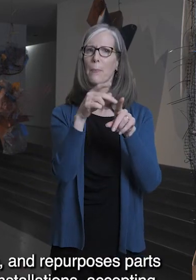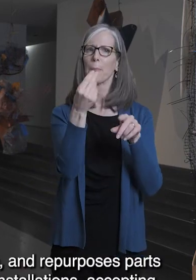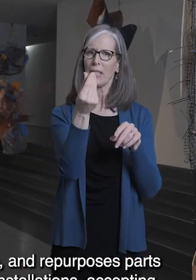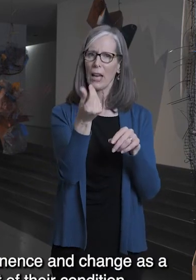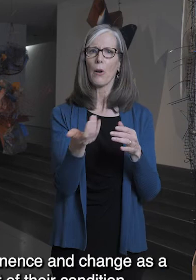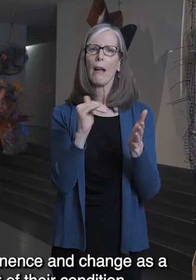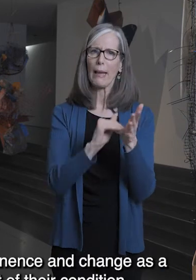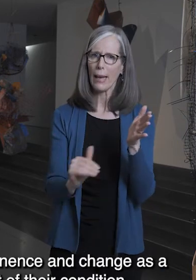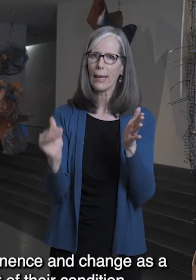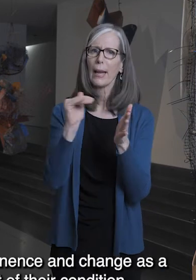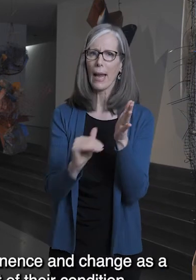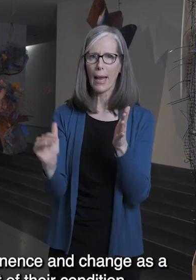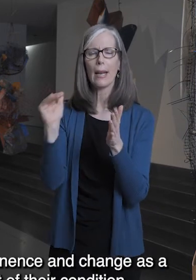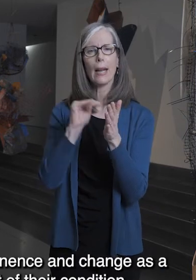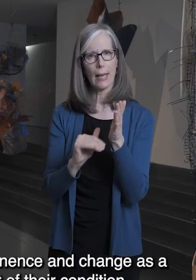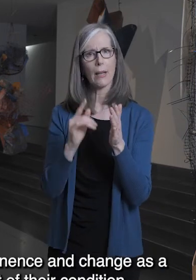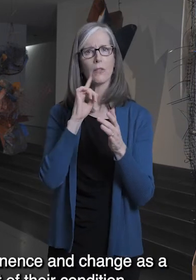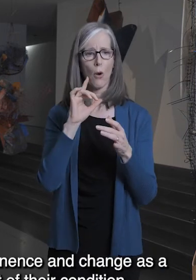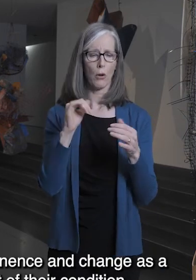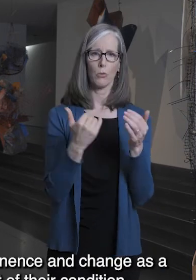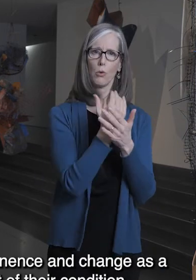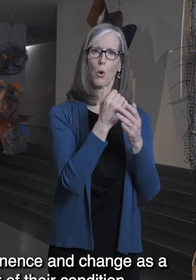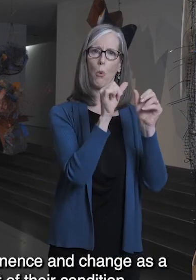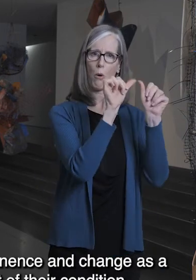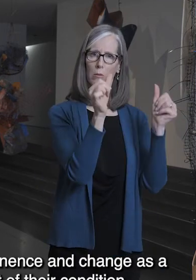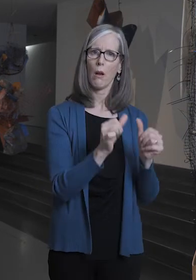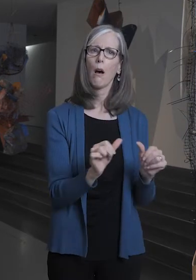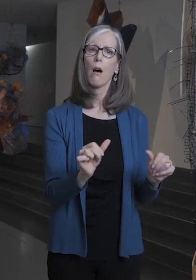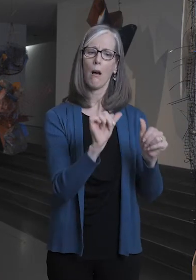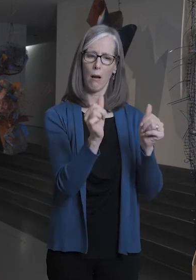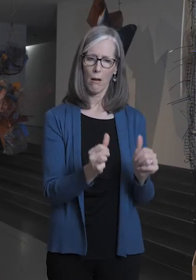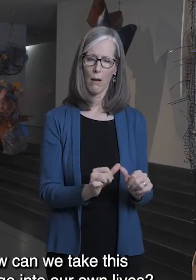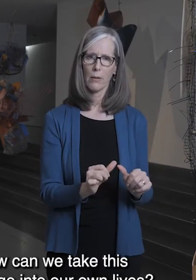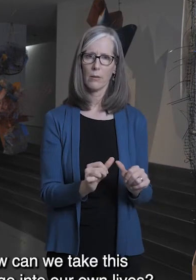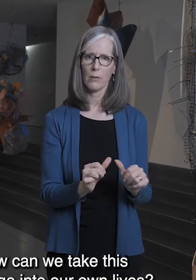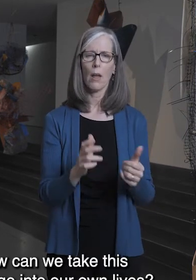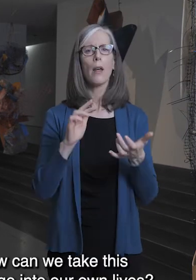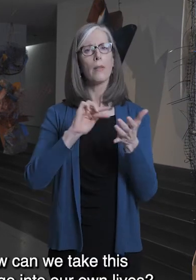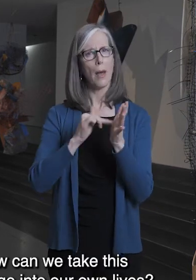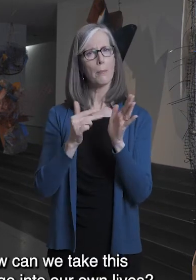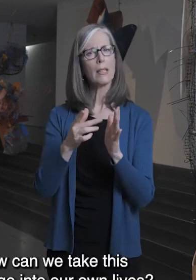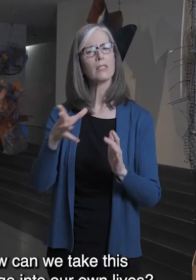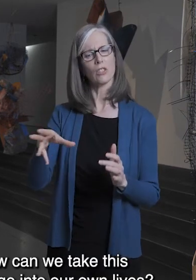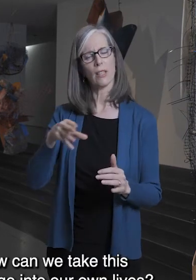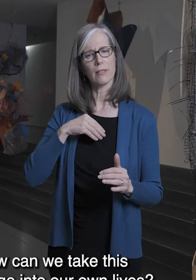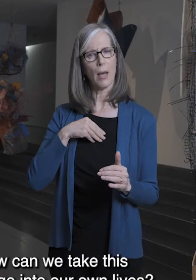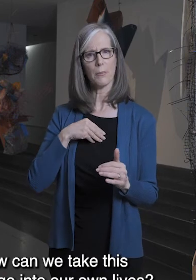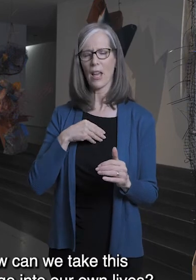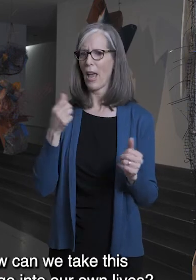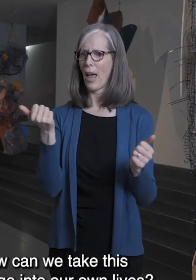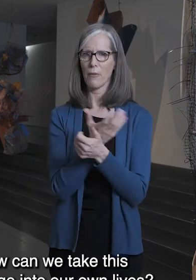accepting impermanence and change as part of their condition. How can we take this message into our own lives?